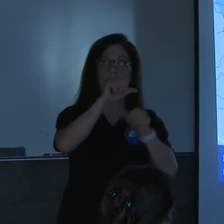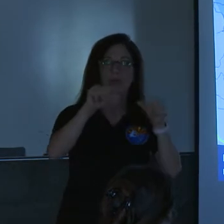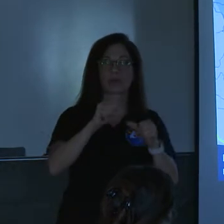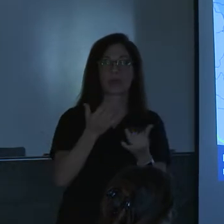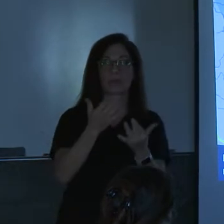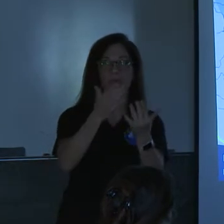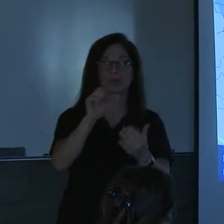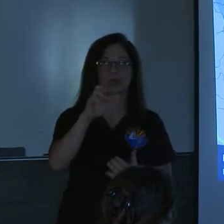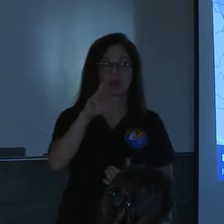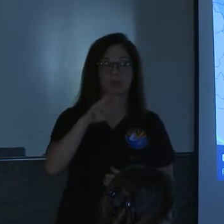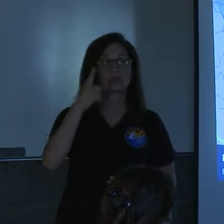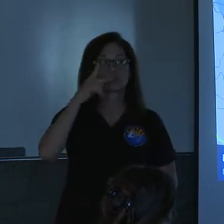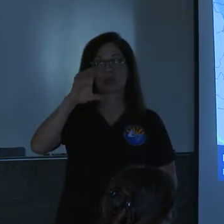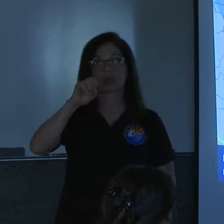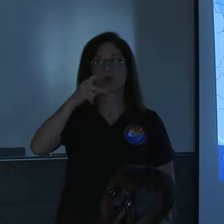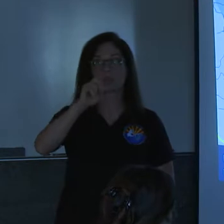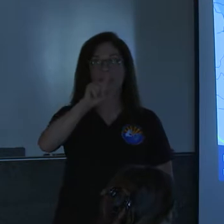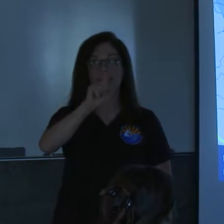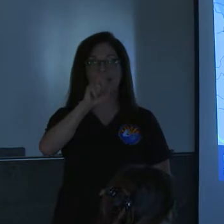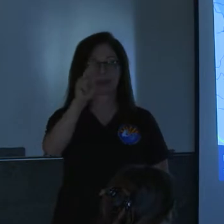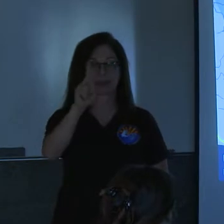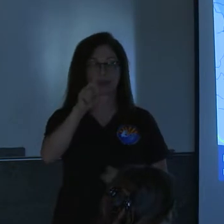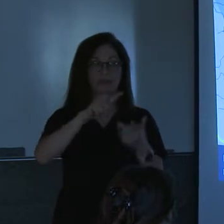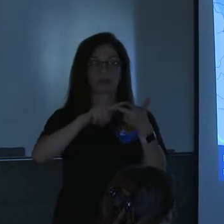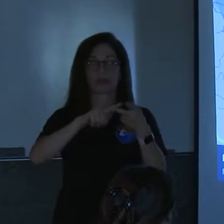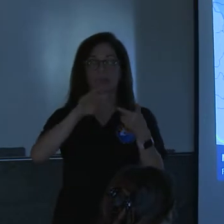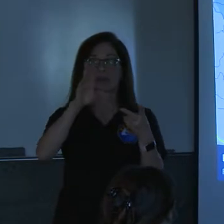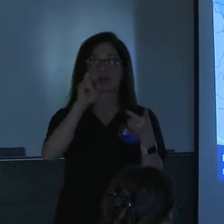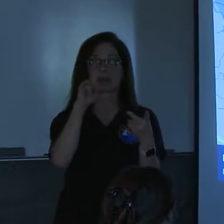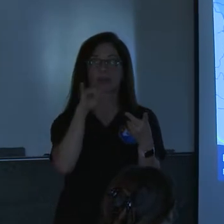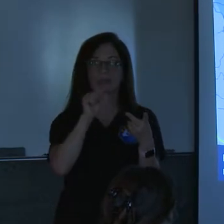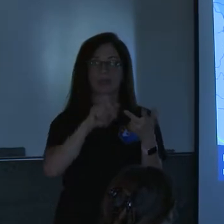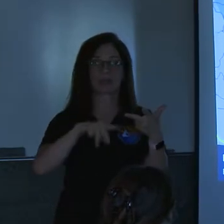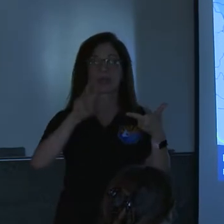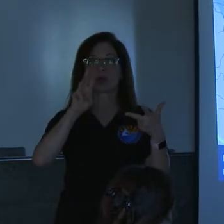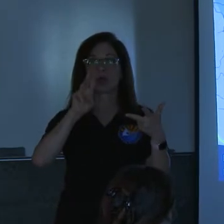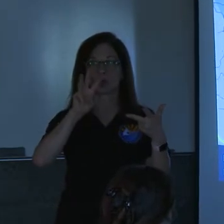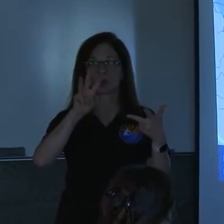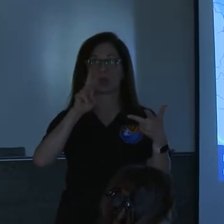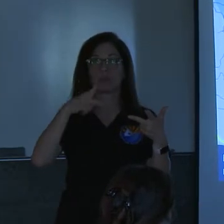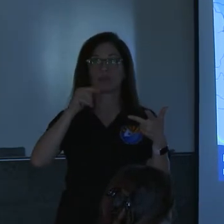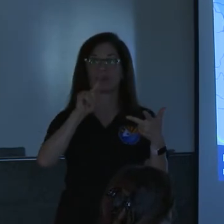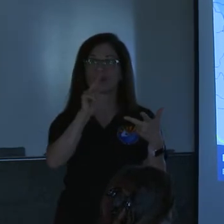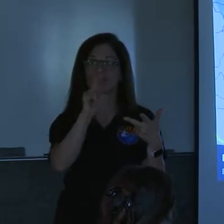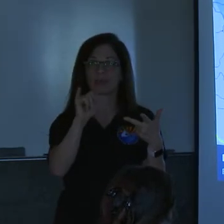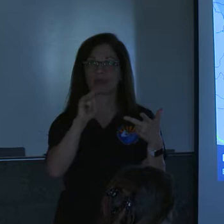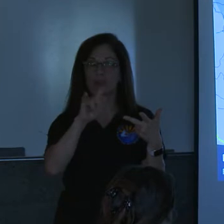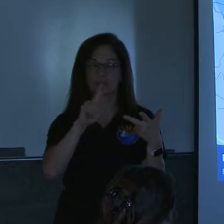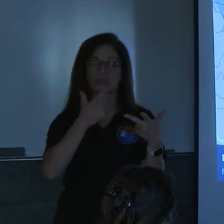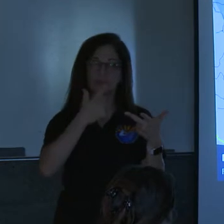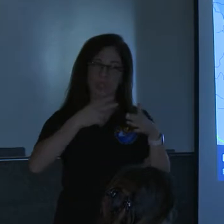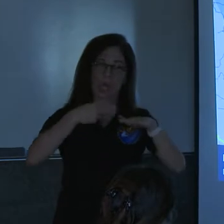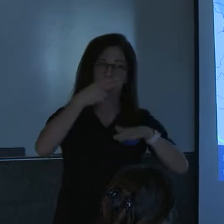here's copeland avenue brandes and wapaki trails right here at state pretty high in the